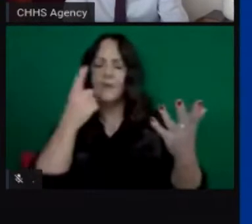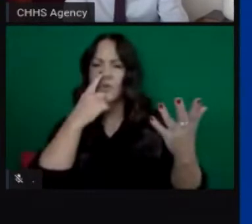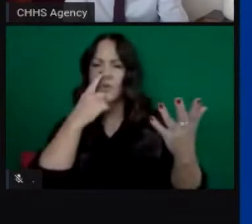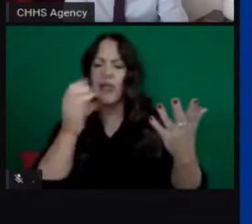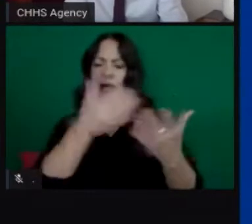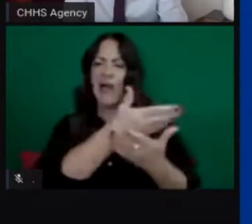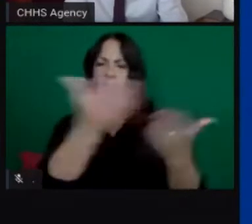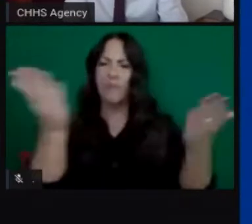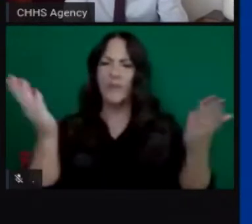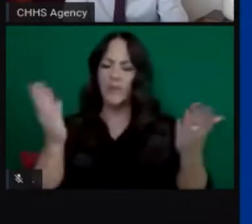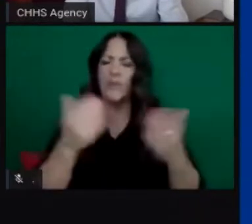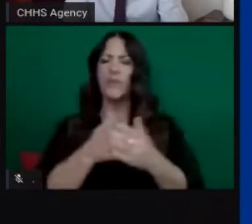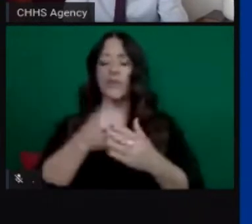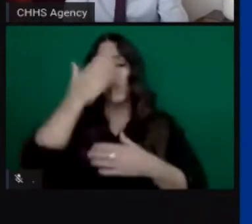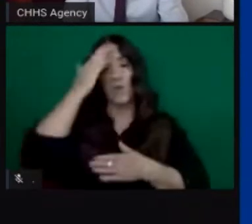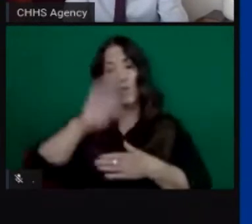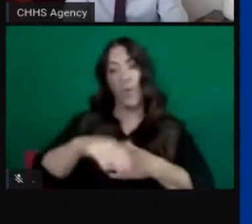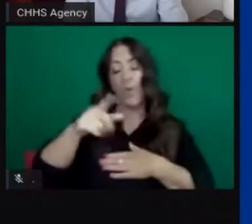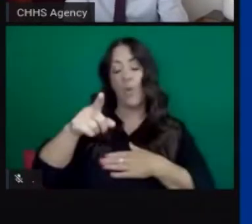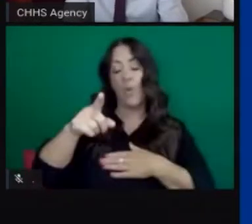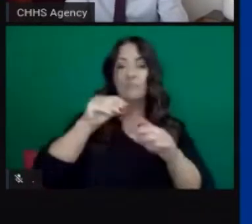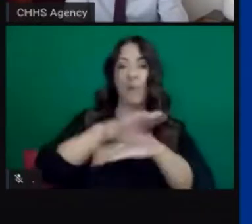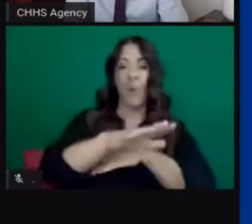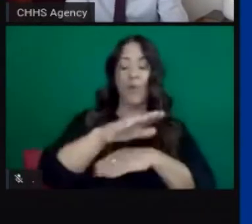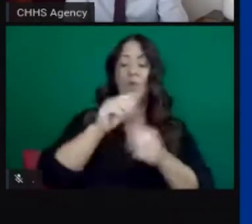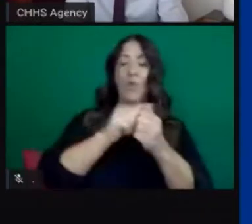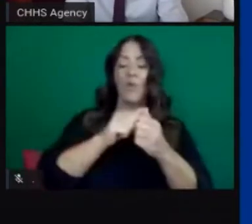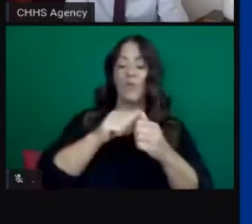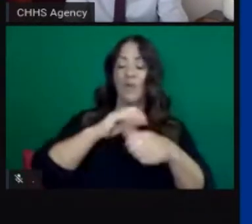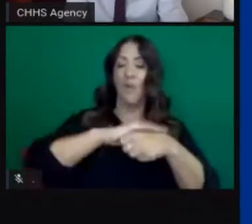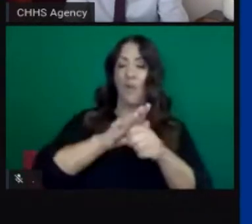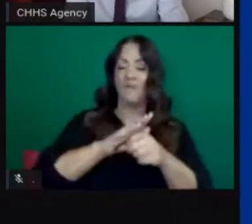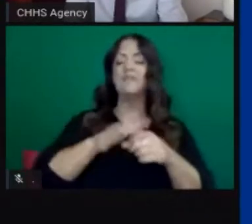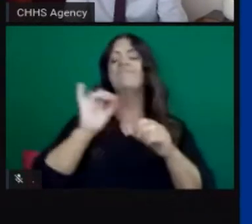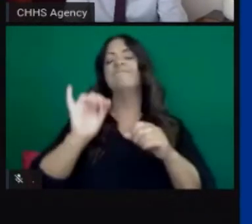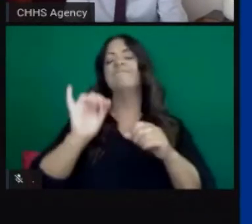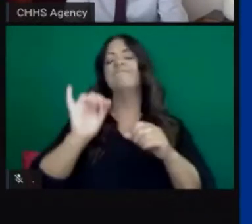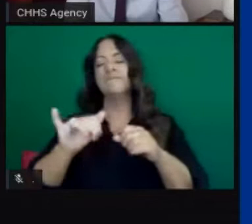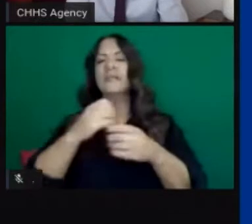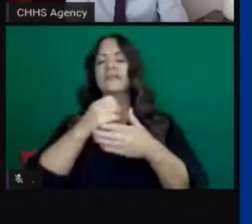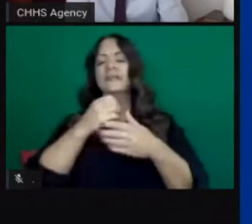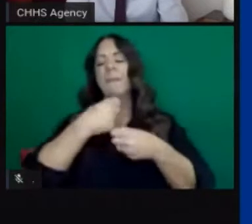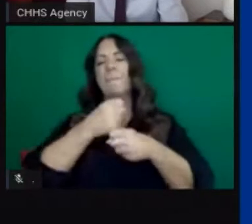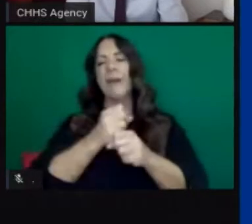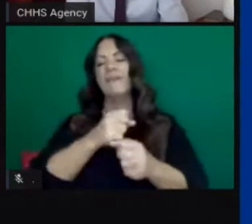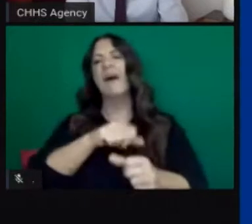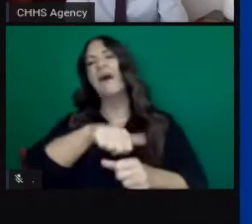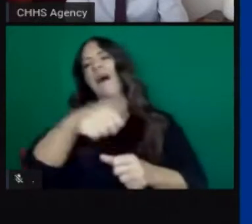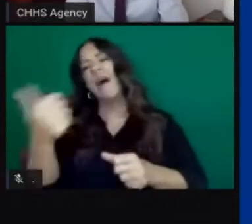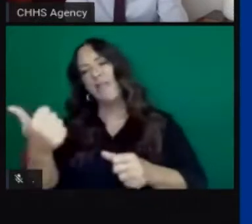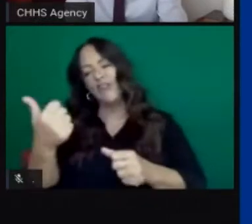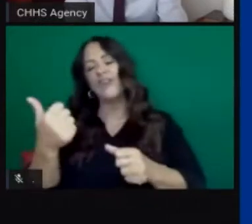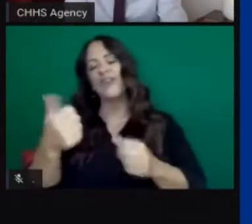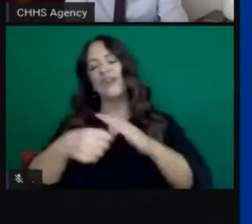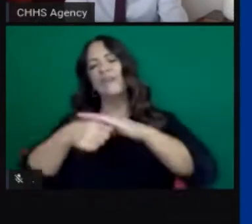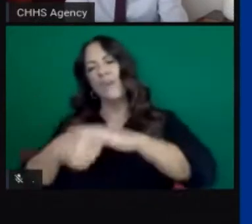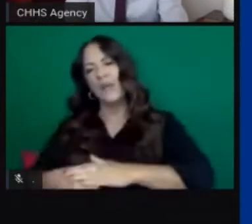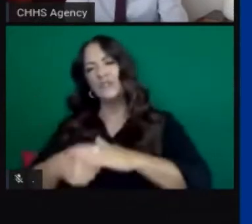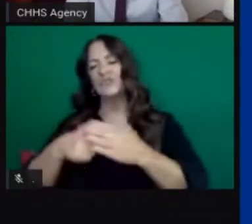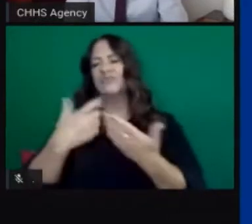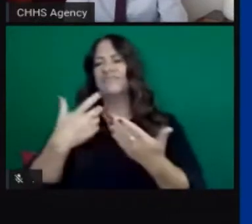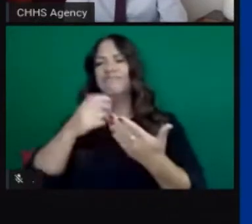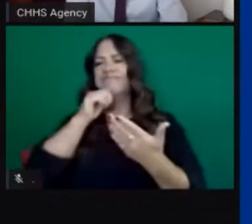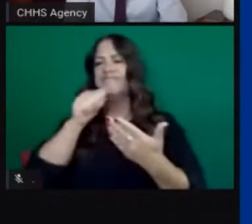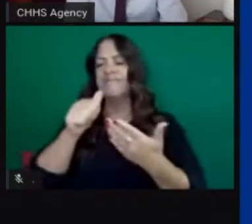exposure to covid 19 has exacerbated many of our underlying health inequities especially among